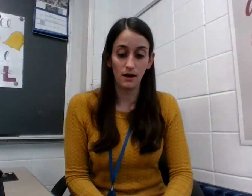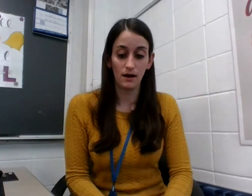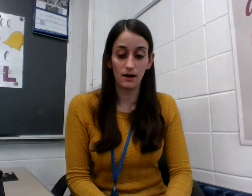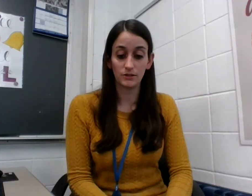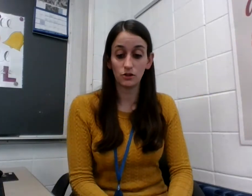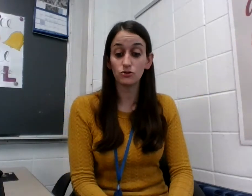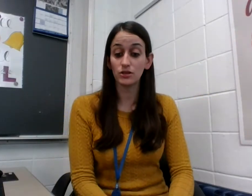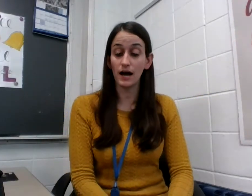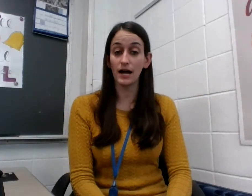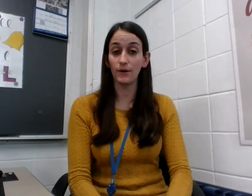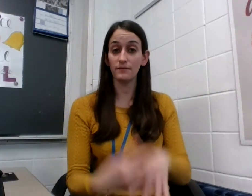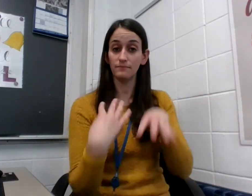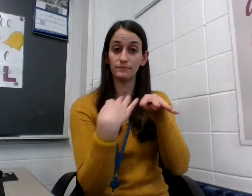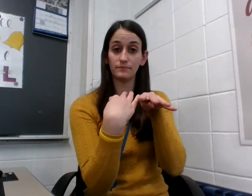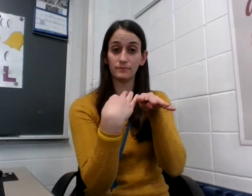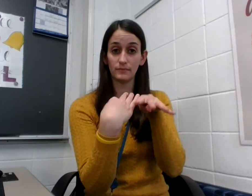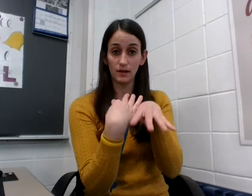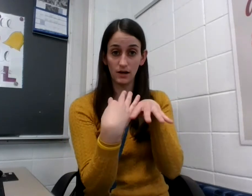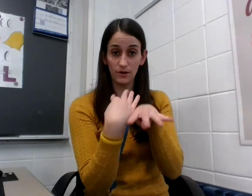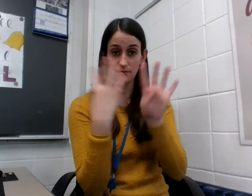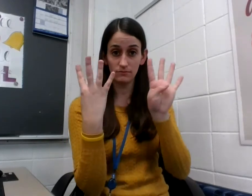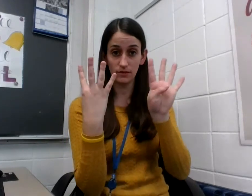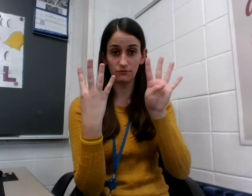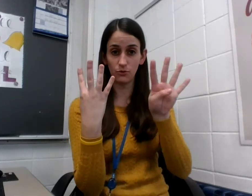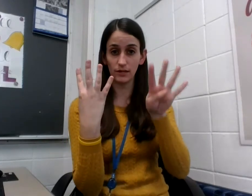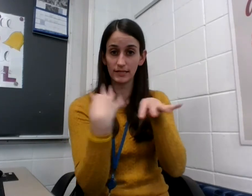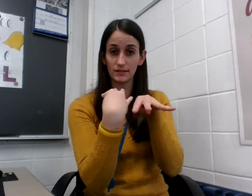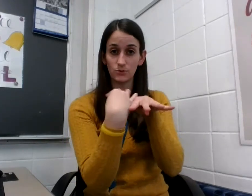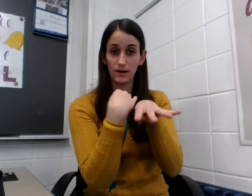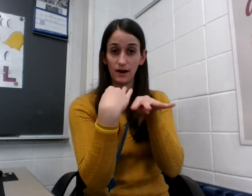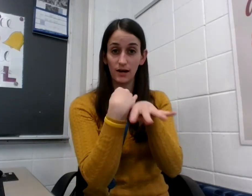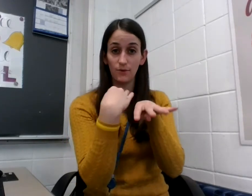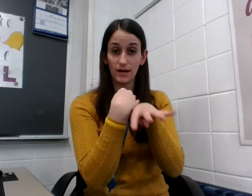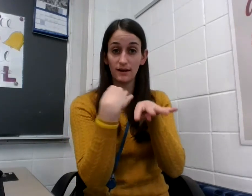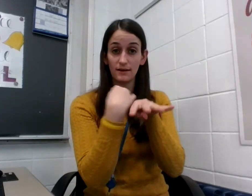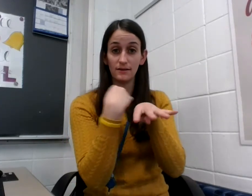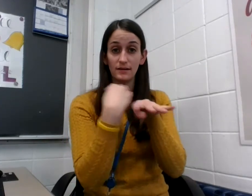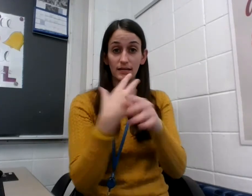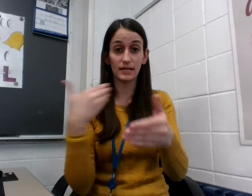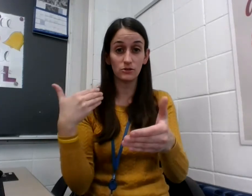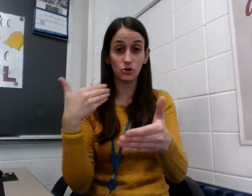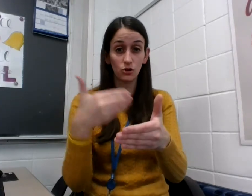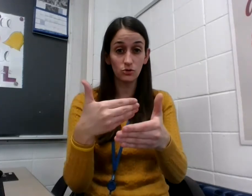It's close to the highway. Highway, like four lanes each way. Highway is close.